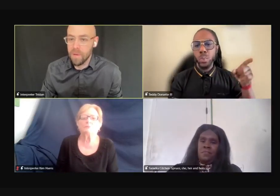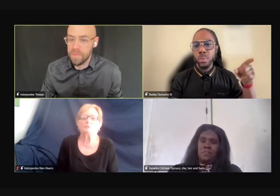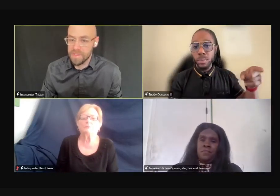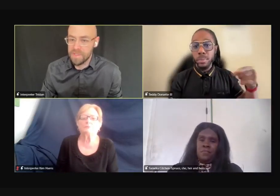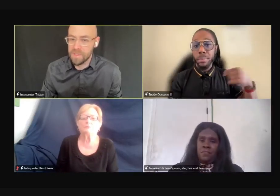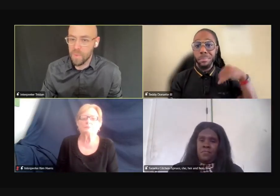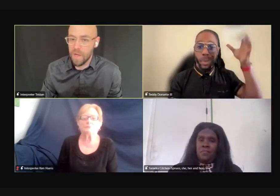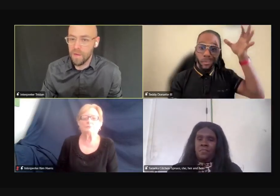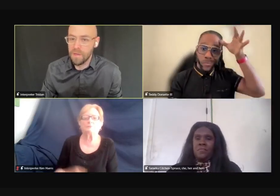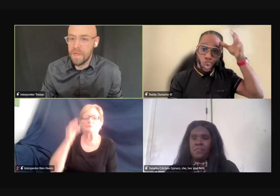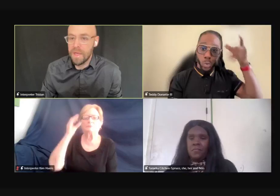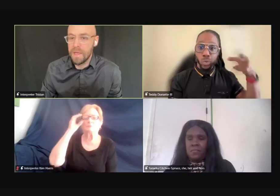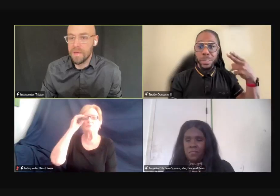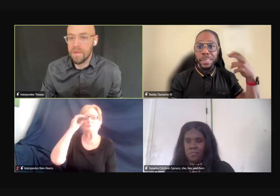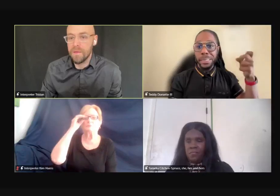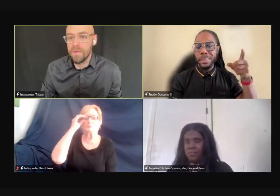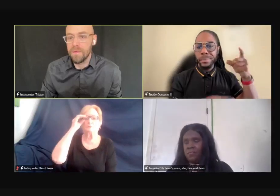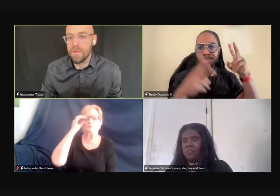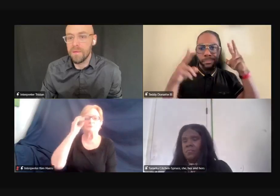a business as well.